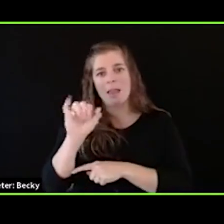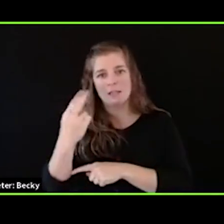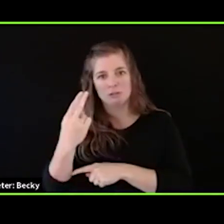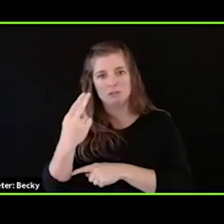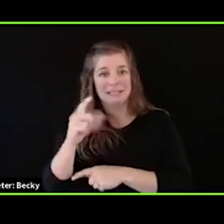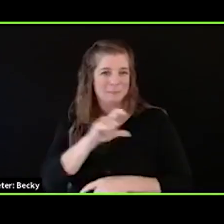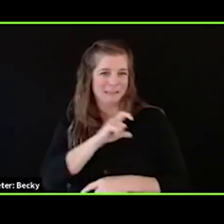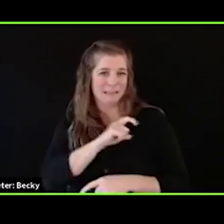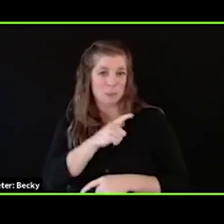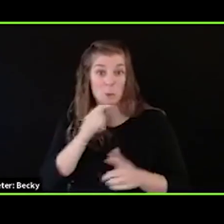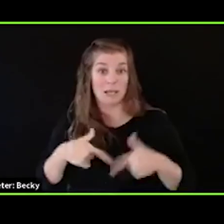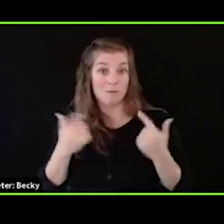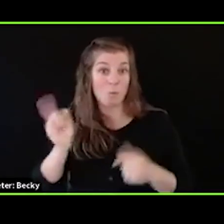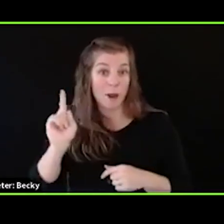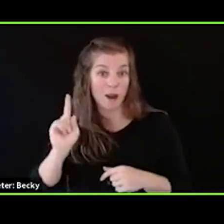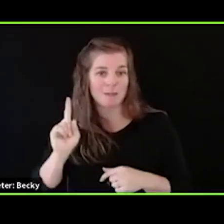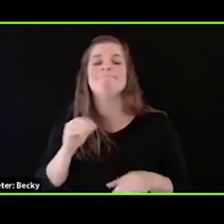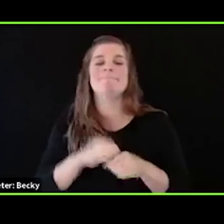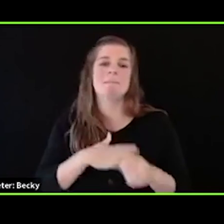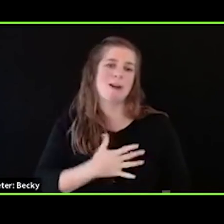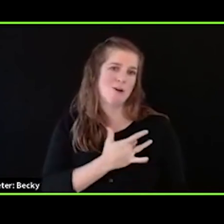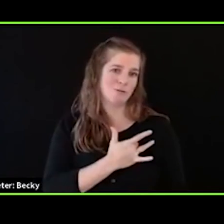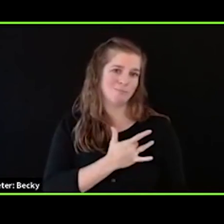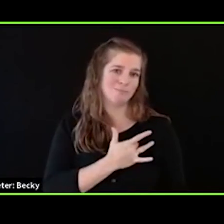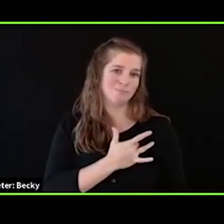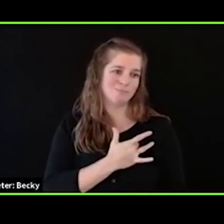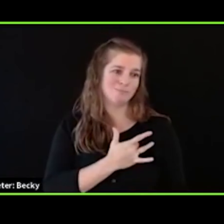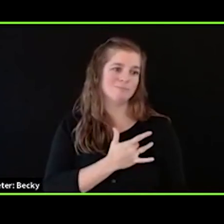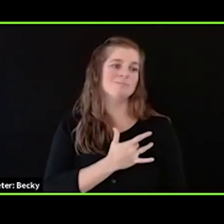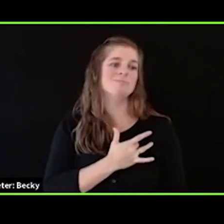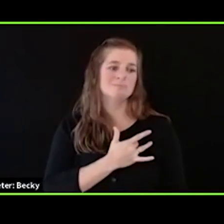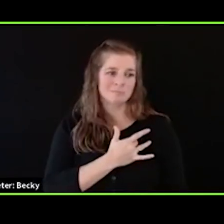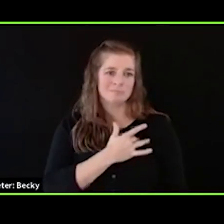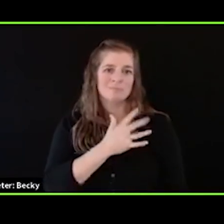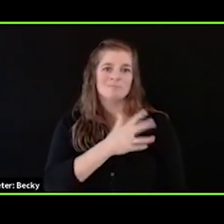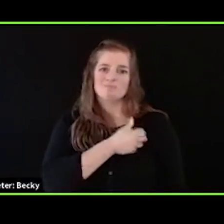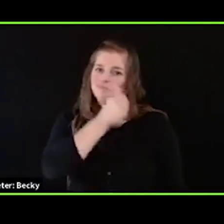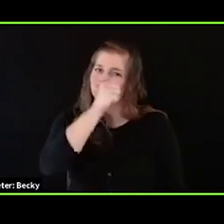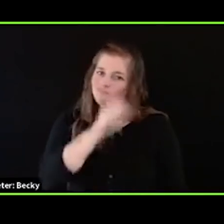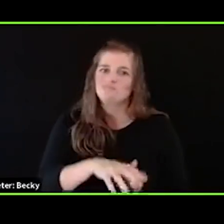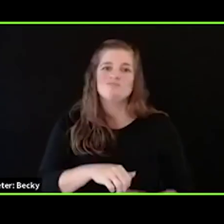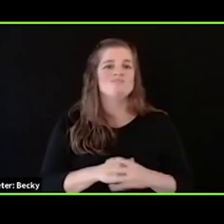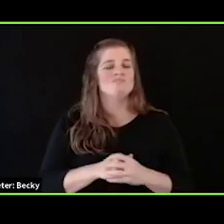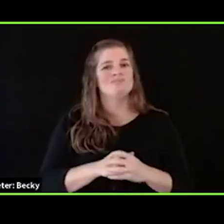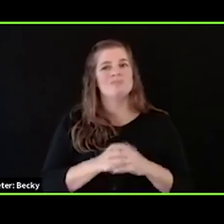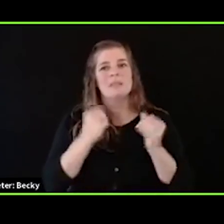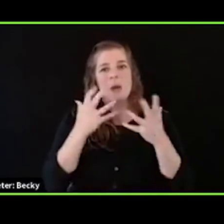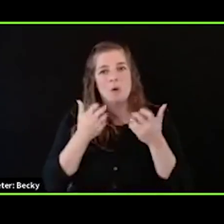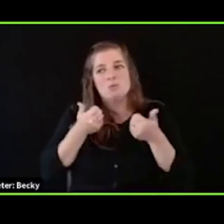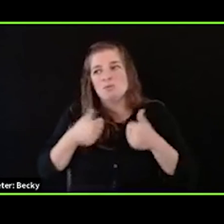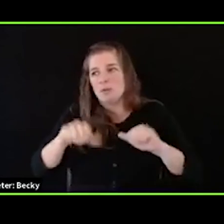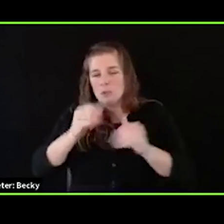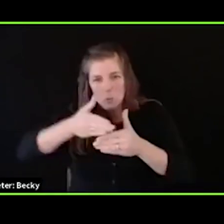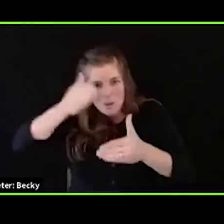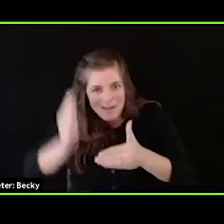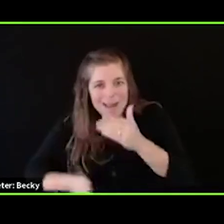And I'm deeply moved by the calls to imagine a world in which we cause no additional harm as we seek to end sexual